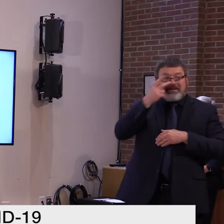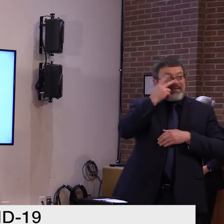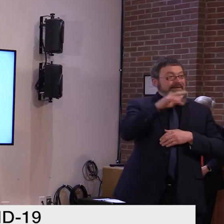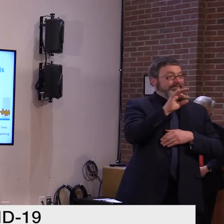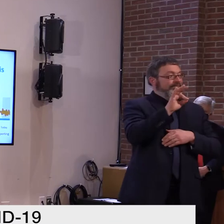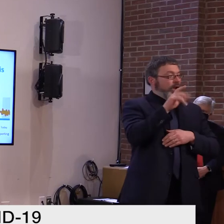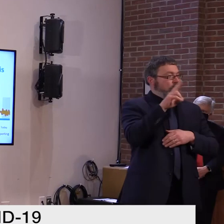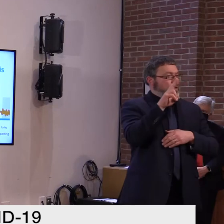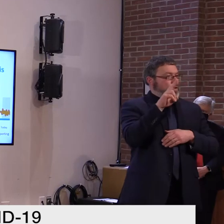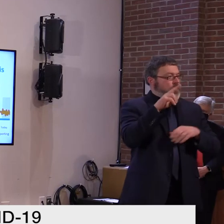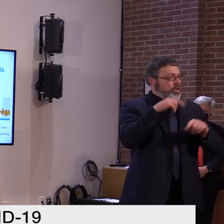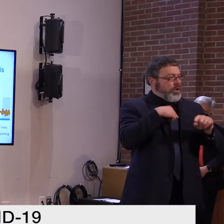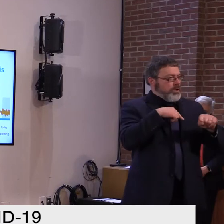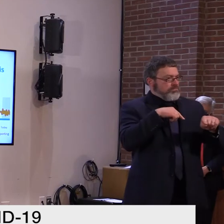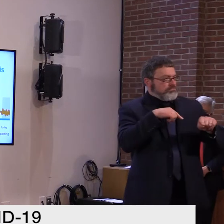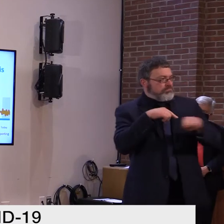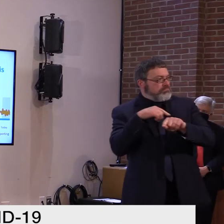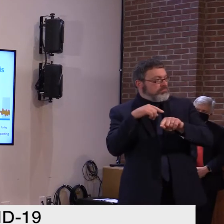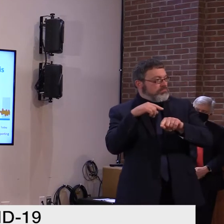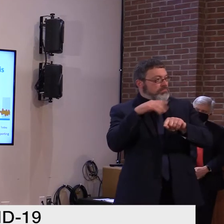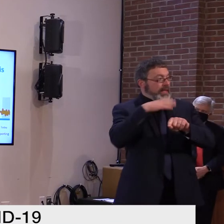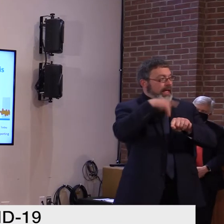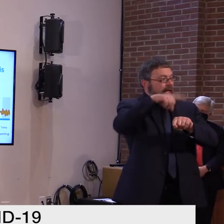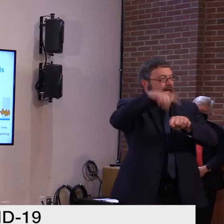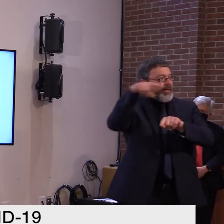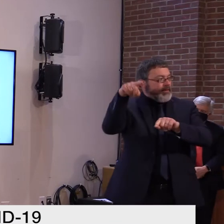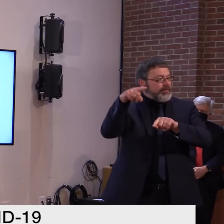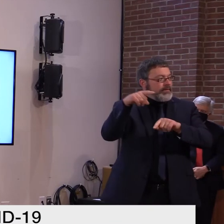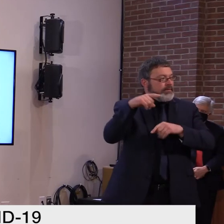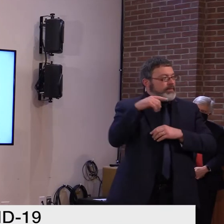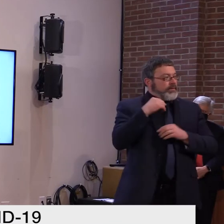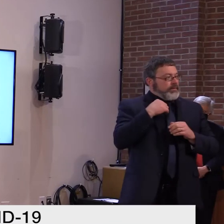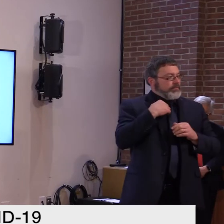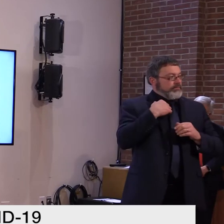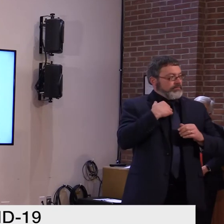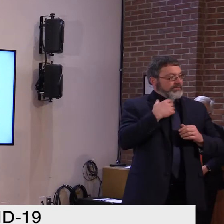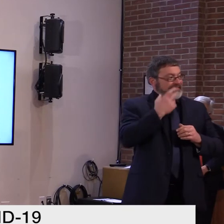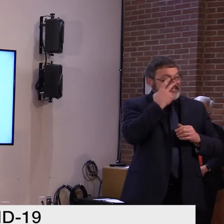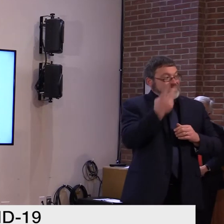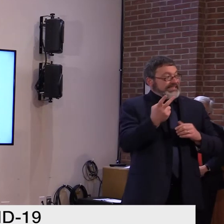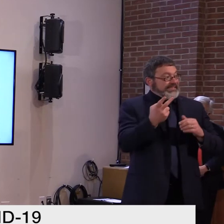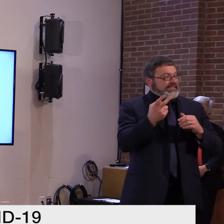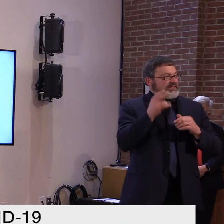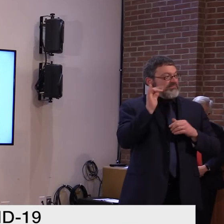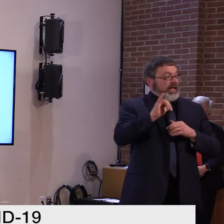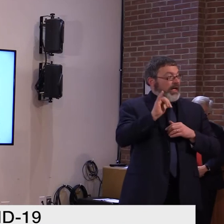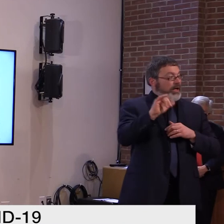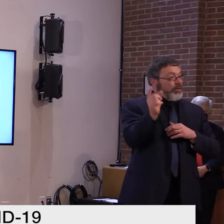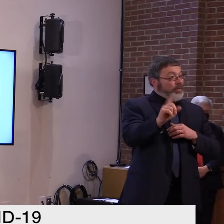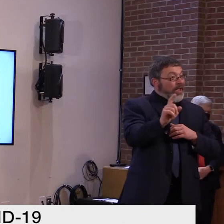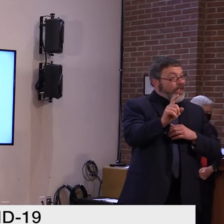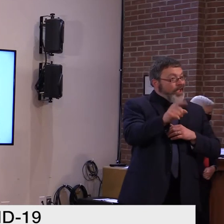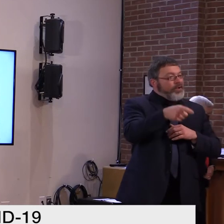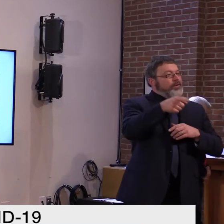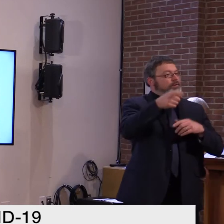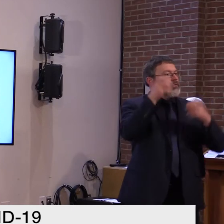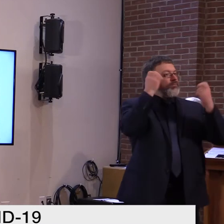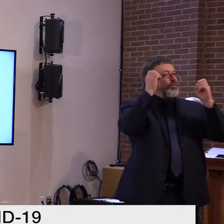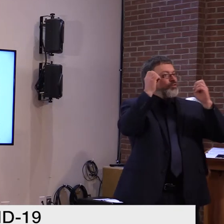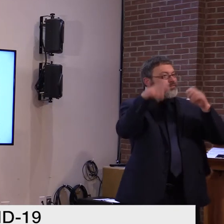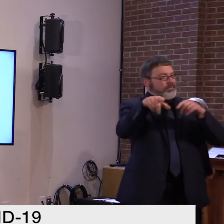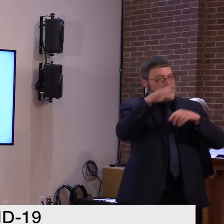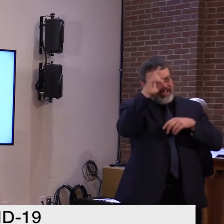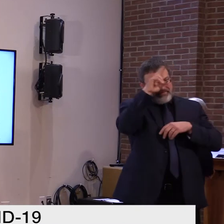we anticipate those numbers will change. And then on my last slide, just to show you the nature of the,